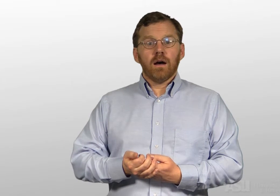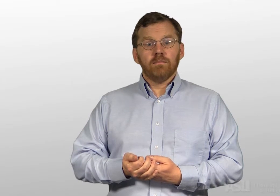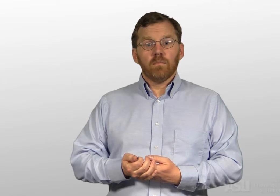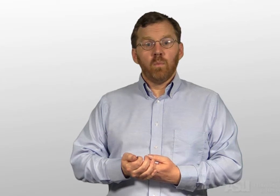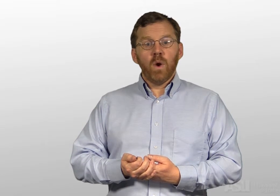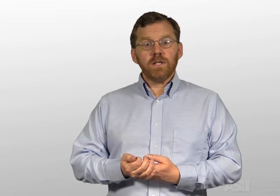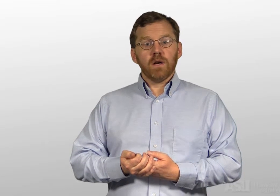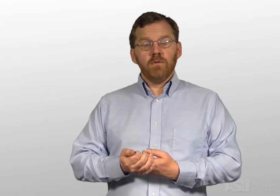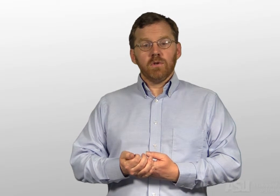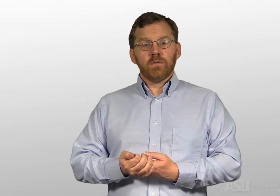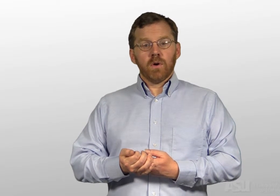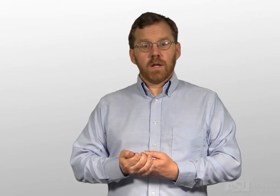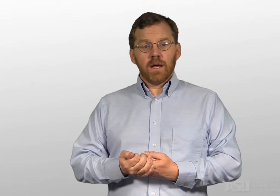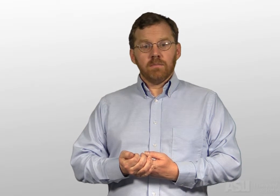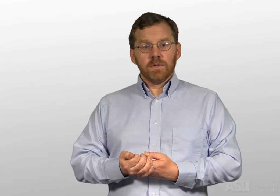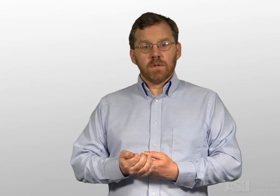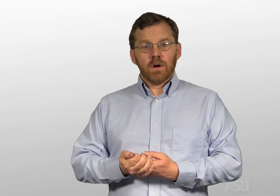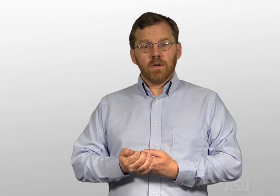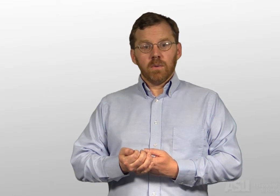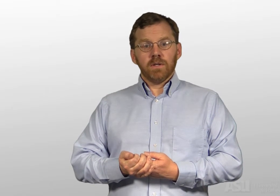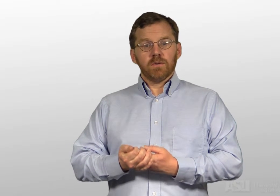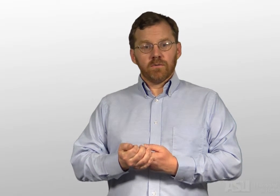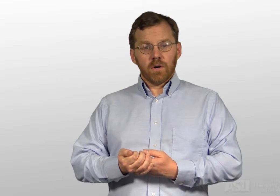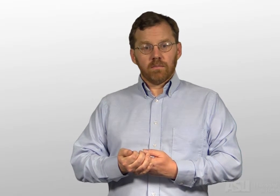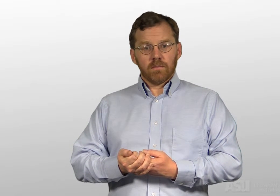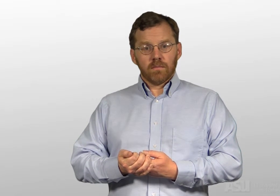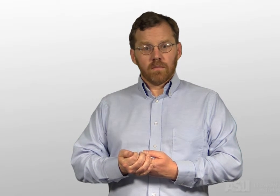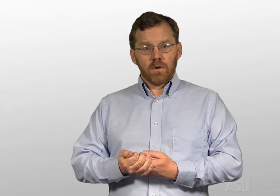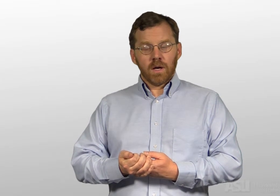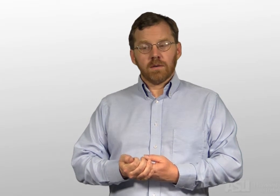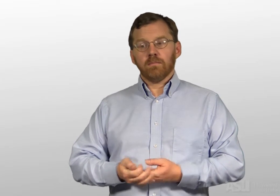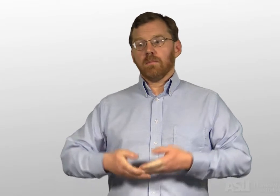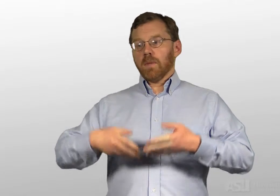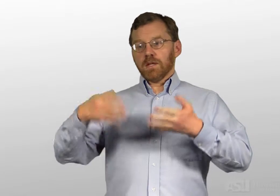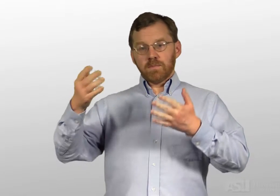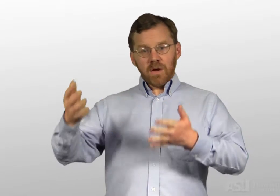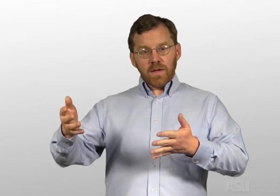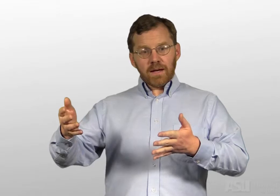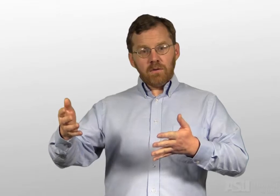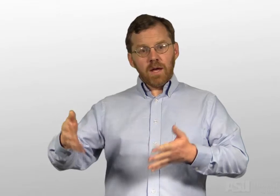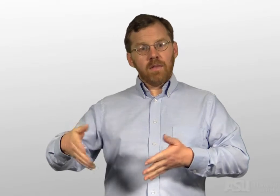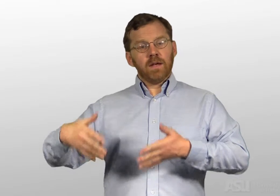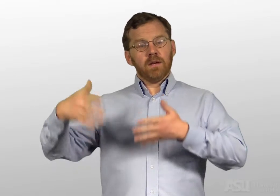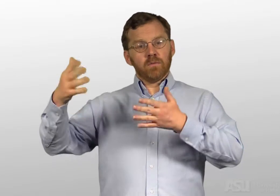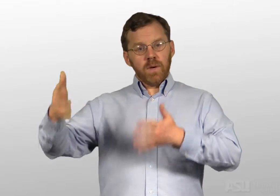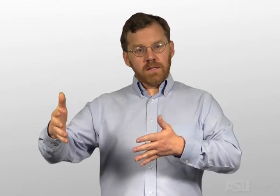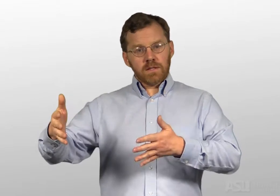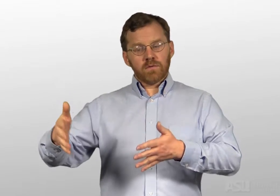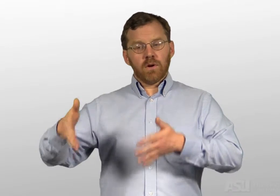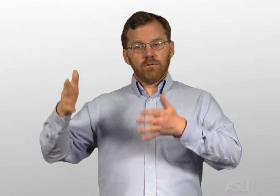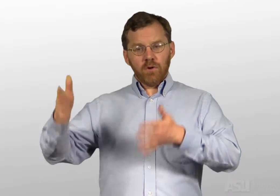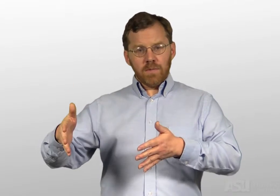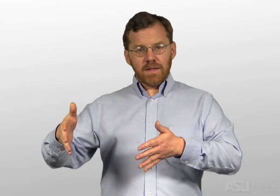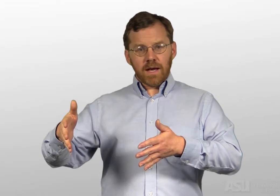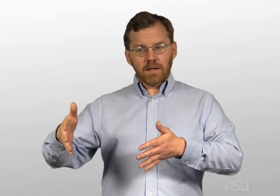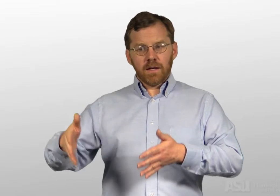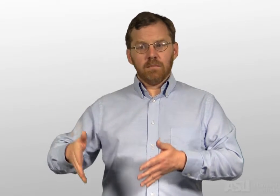then which of those four claims are you willing to affirm? Spell that out and then give reasons for affirming that claim